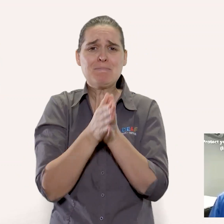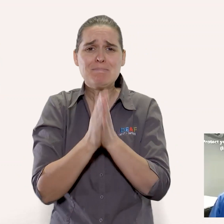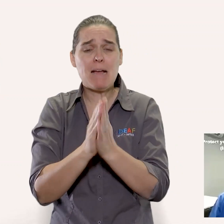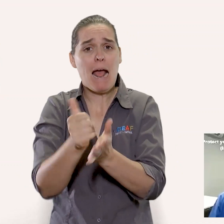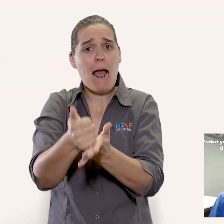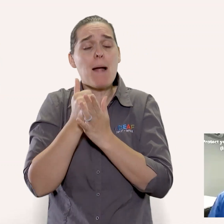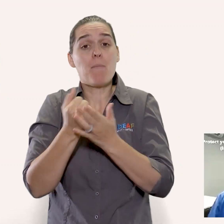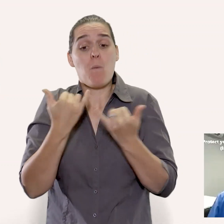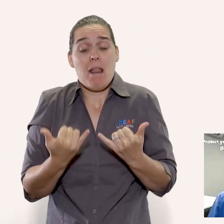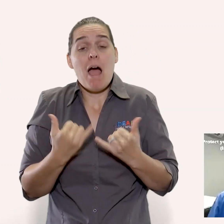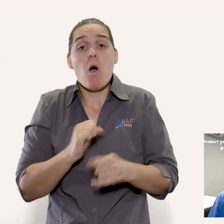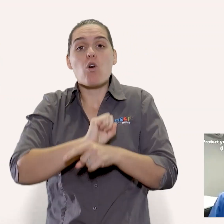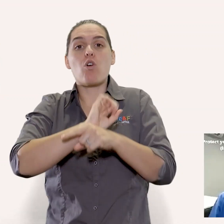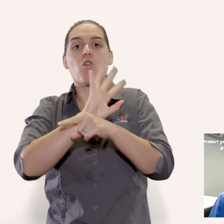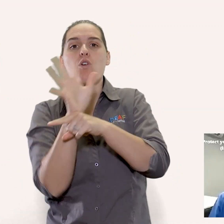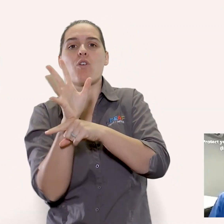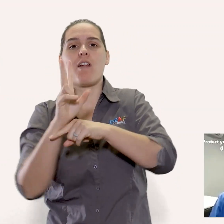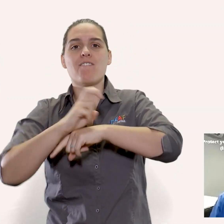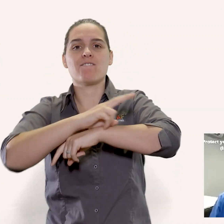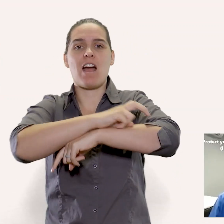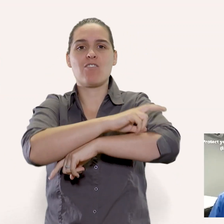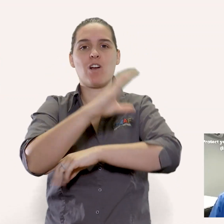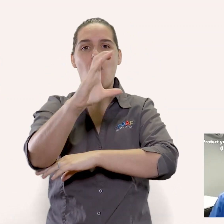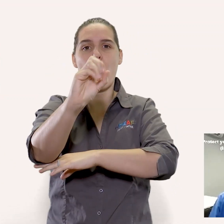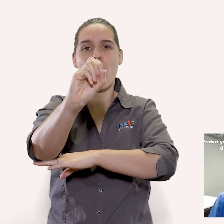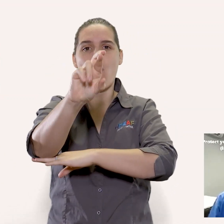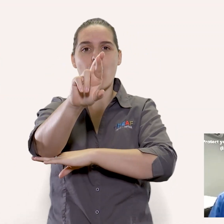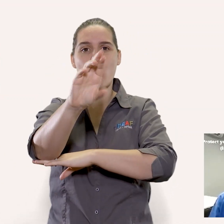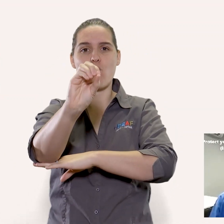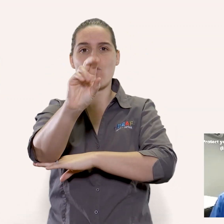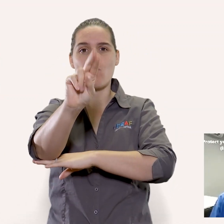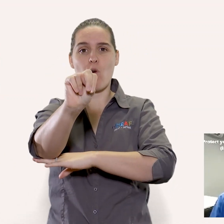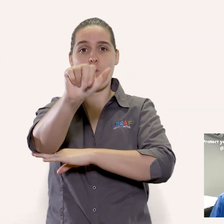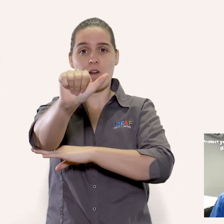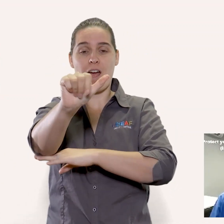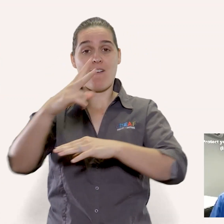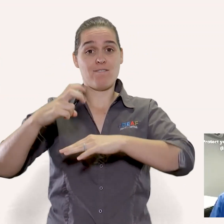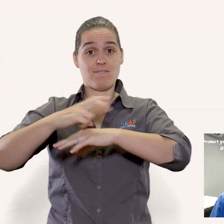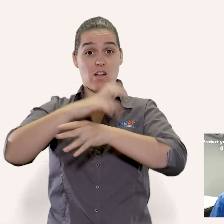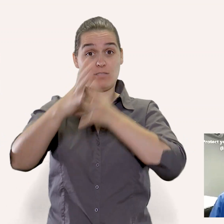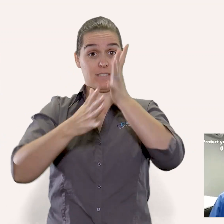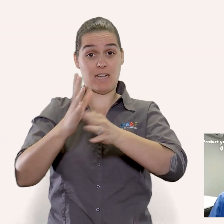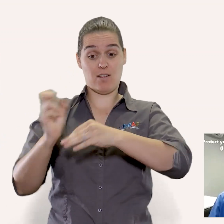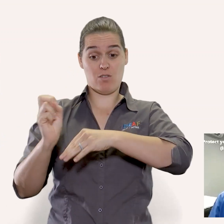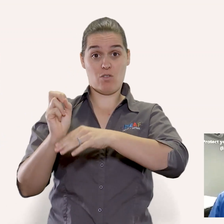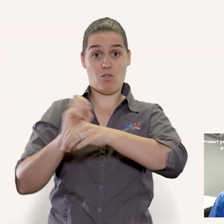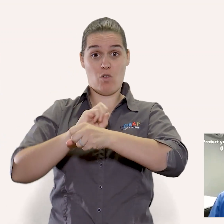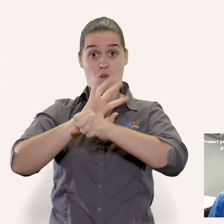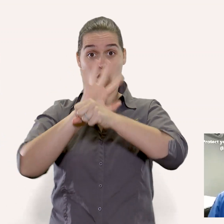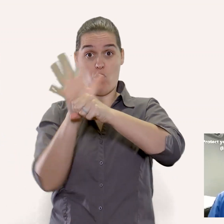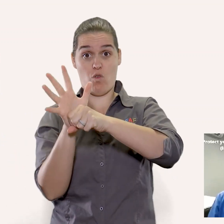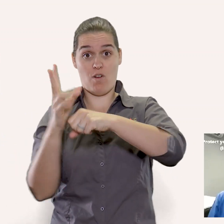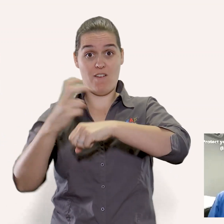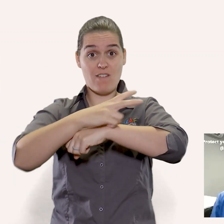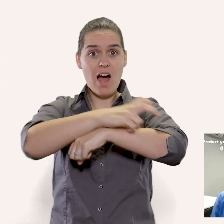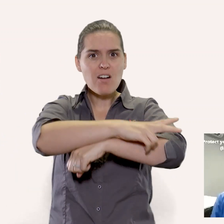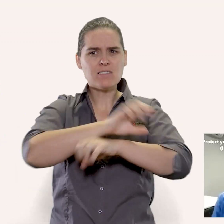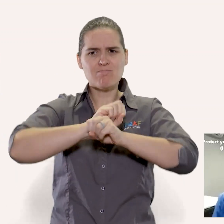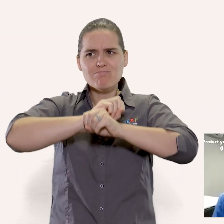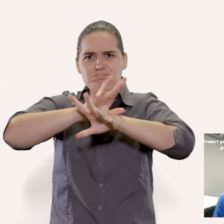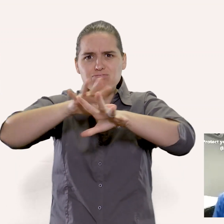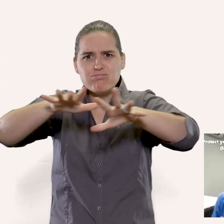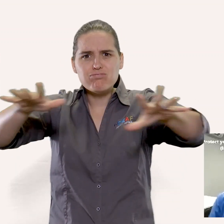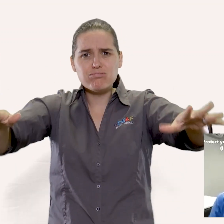infections obviously because of the corona virus scare that's going around at the moment I've been coaching